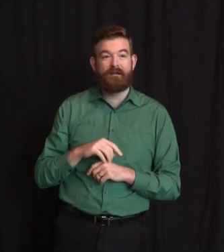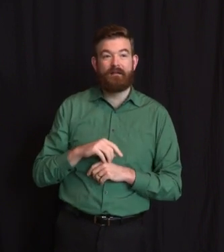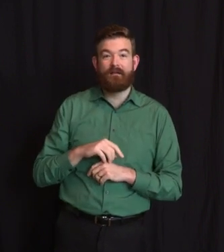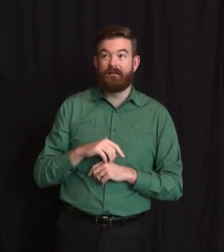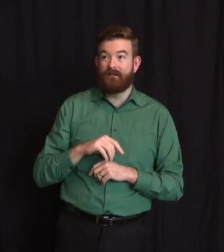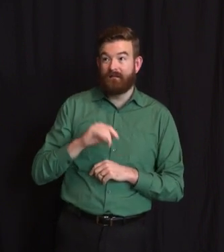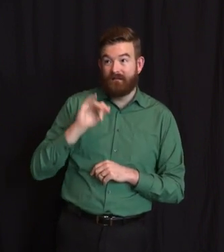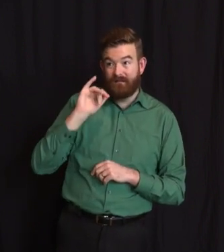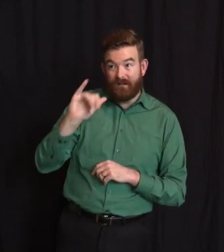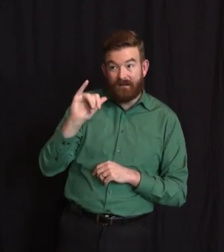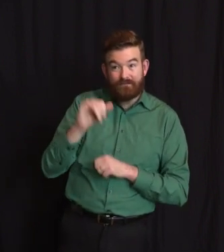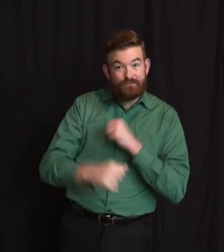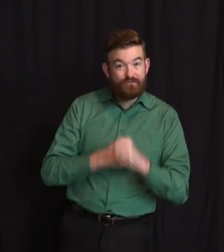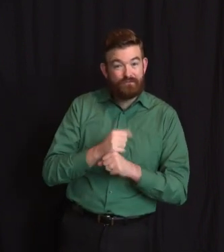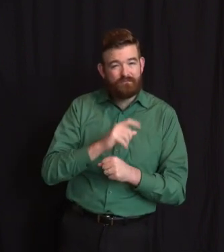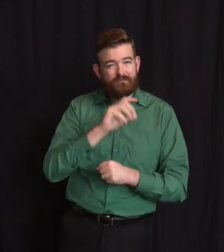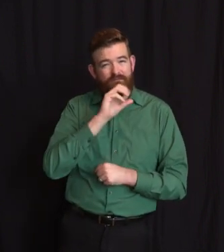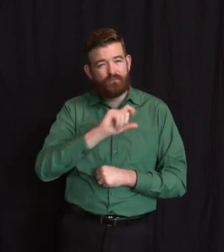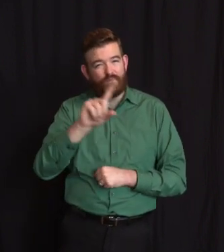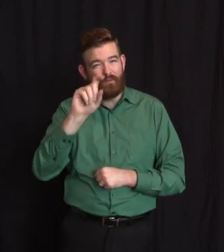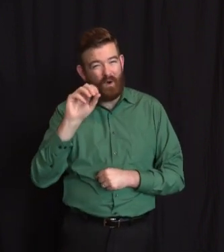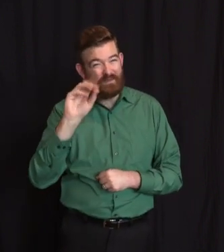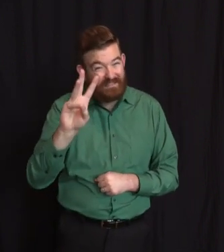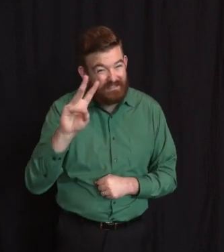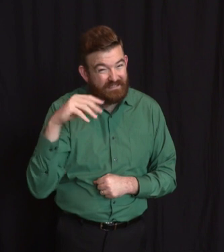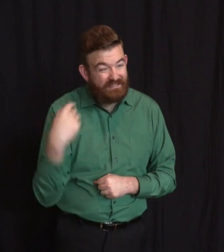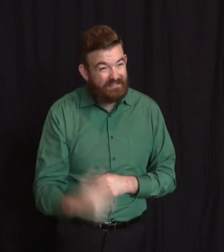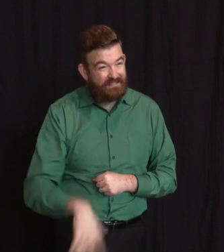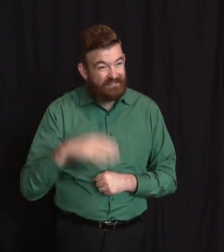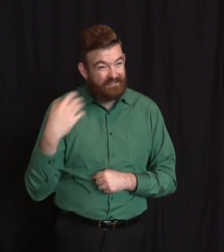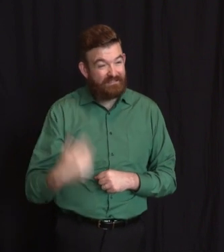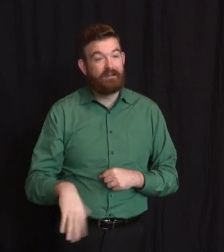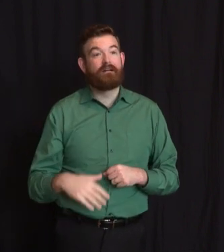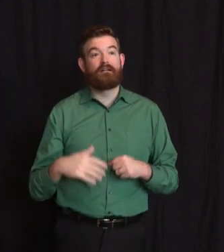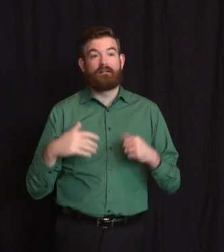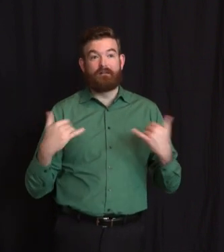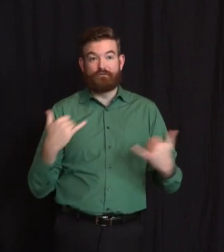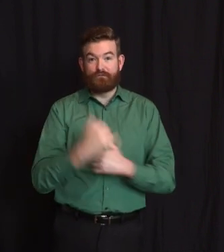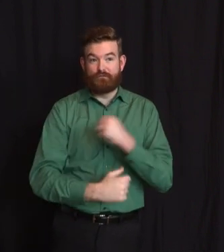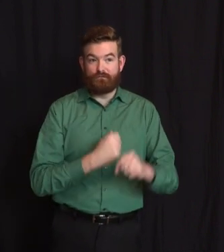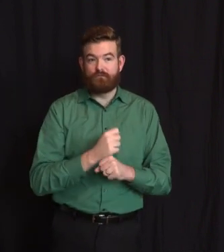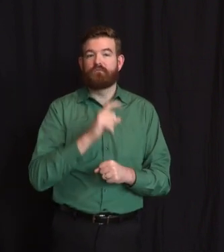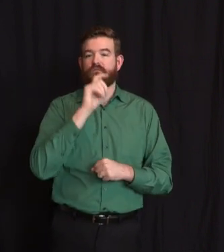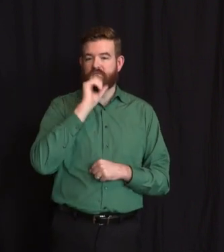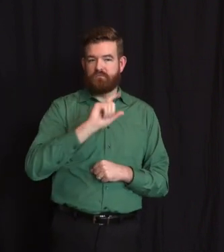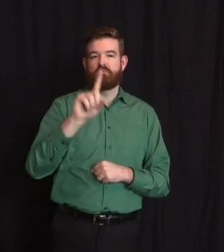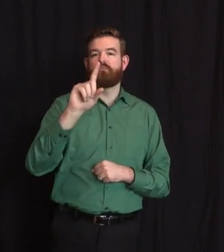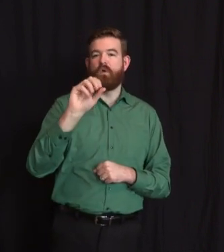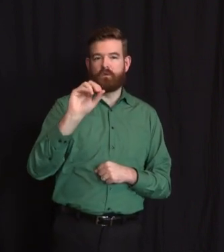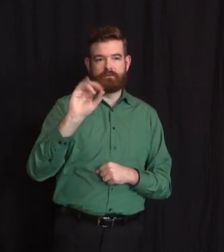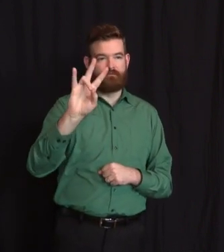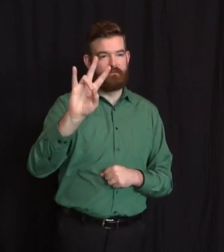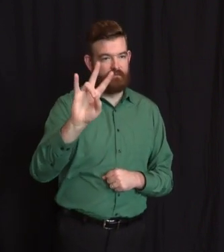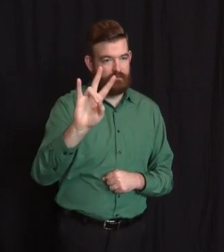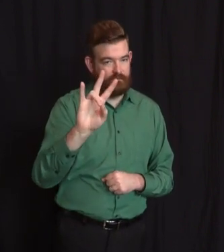107. He was born on October 29th, 1912, only a couple of months before my dad was born.